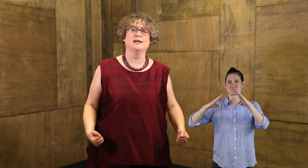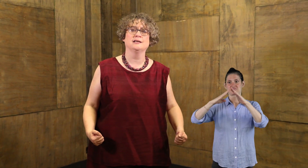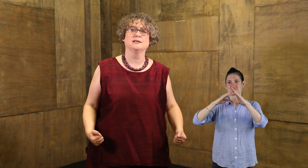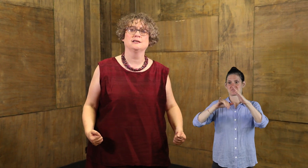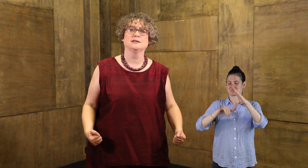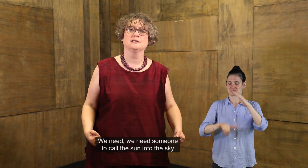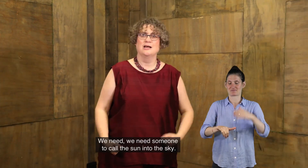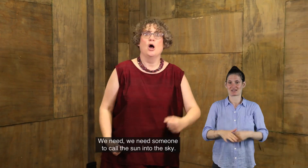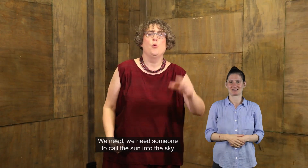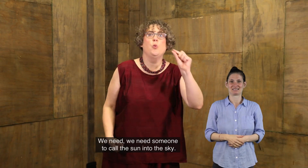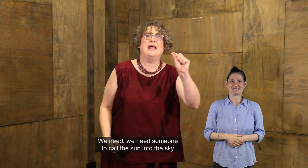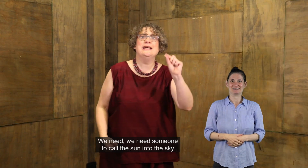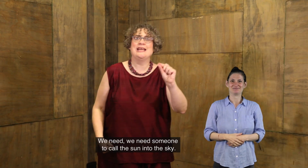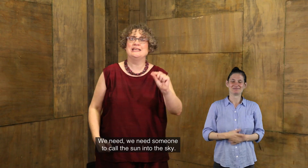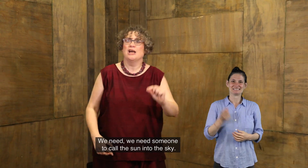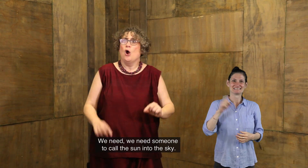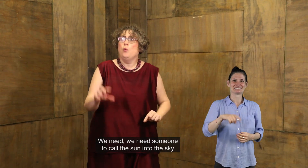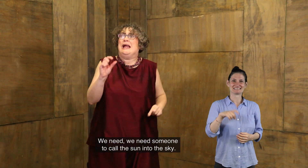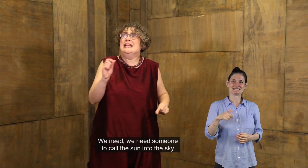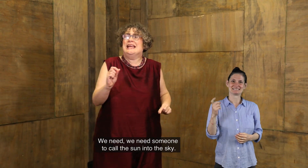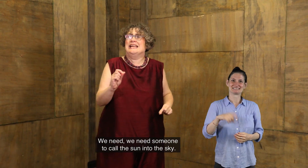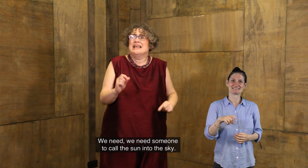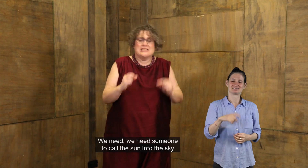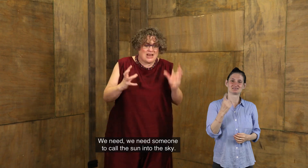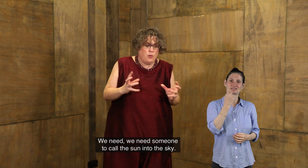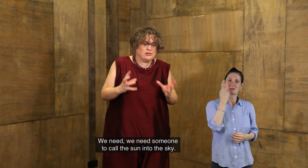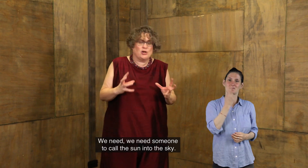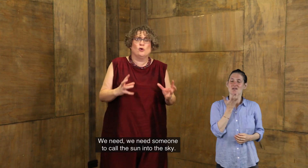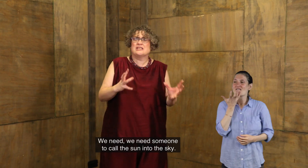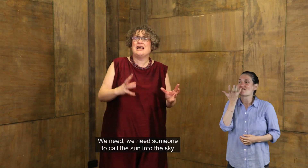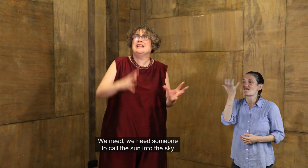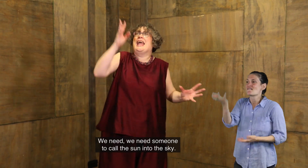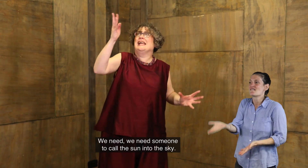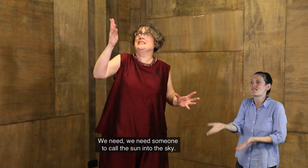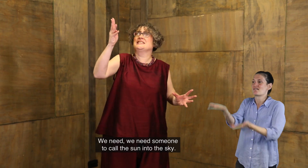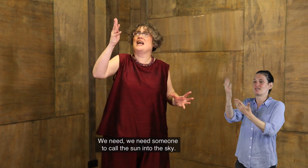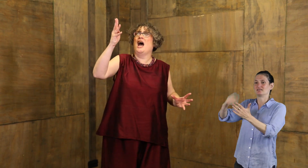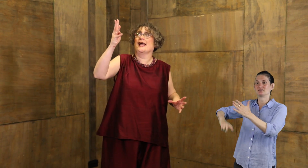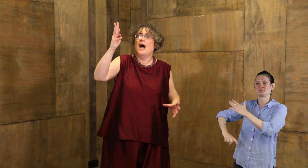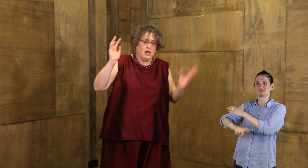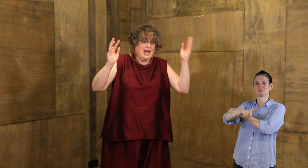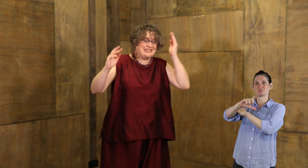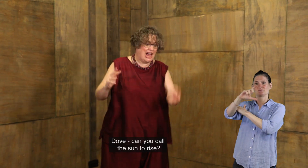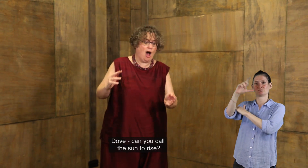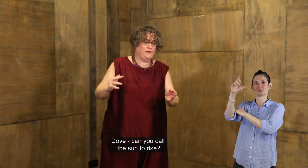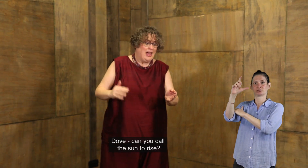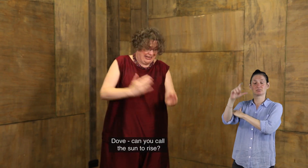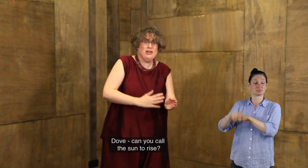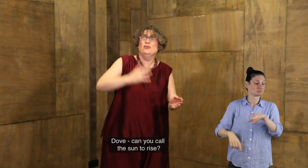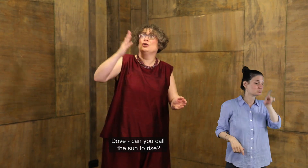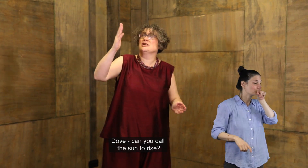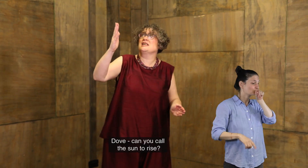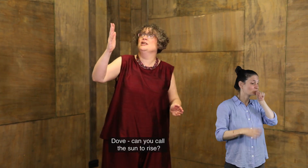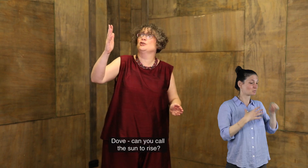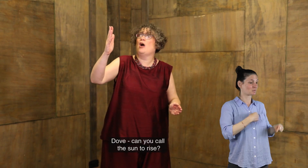appeared. We need, we need someone to call the sun into the sky. Dove,